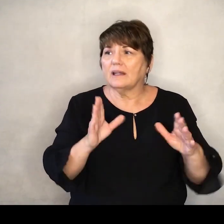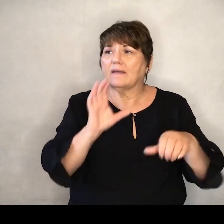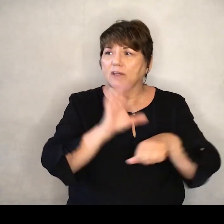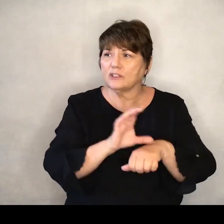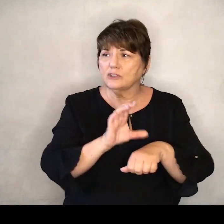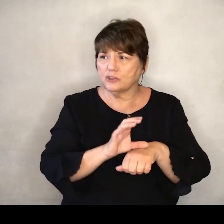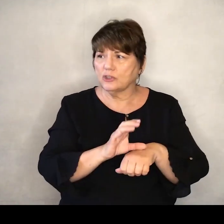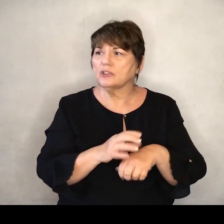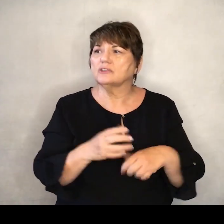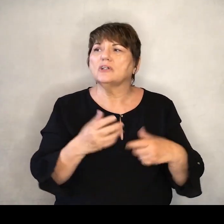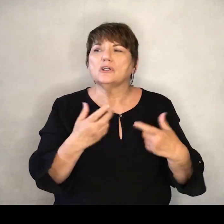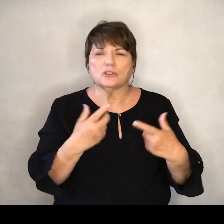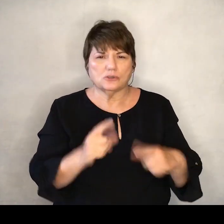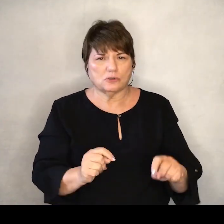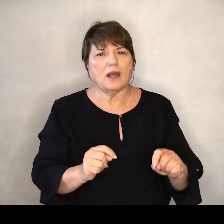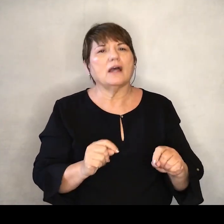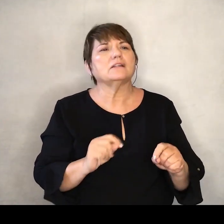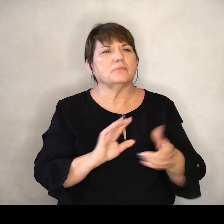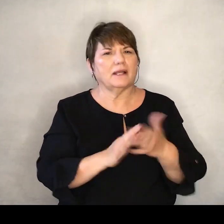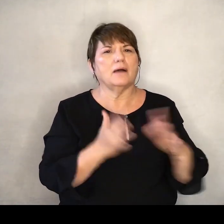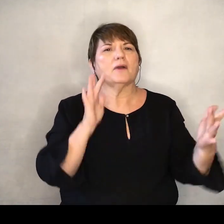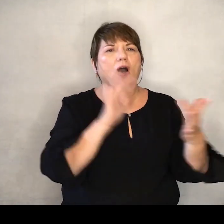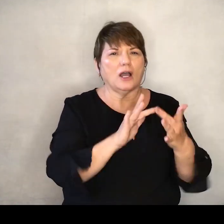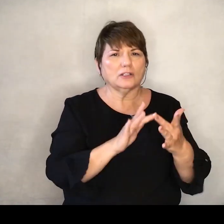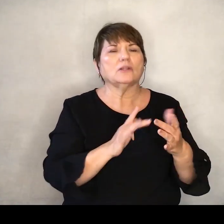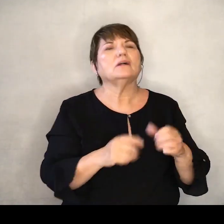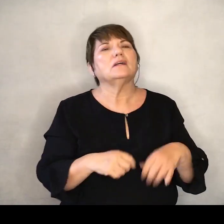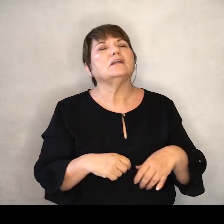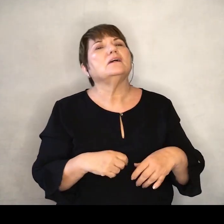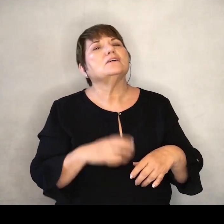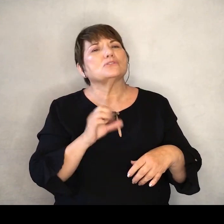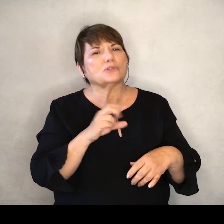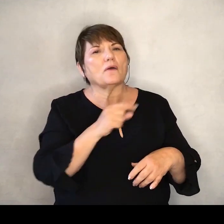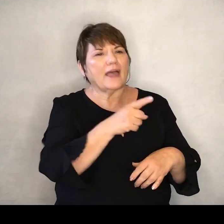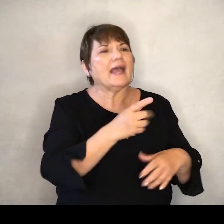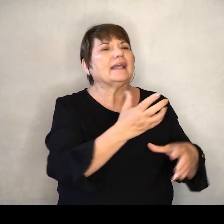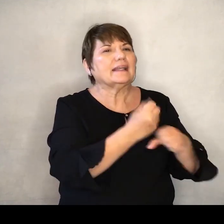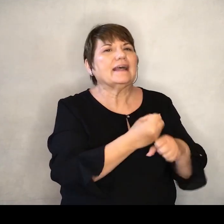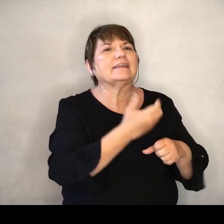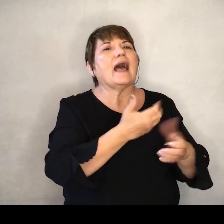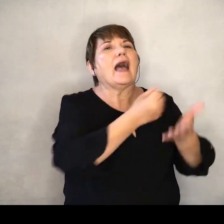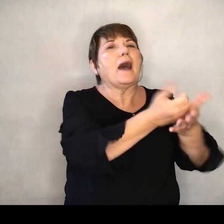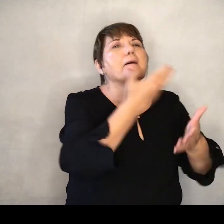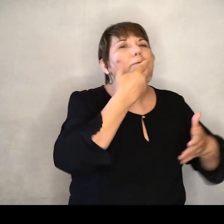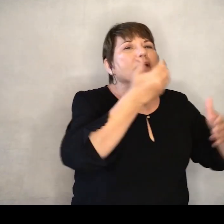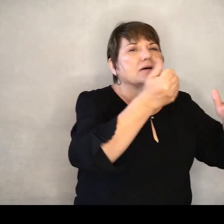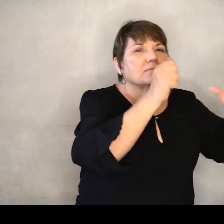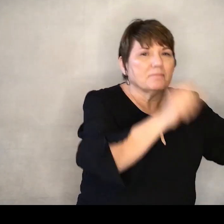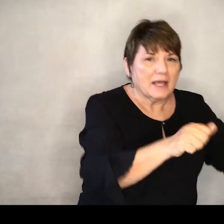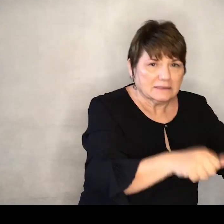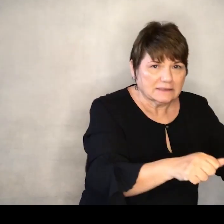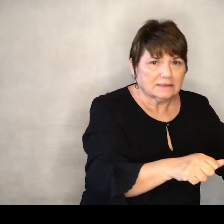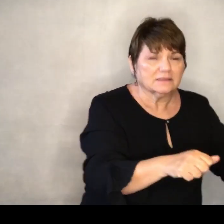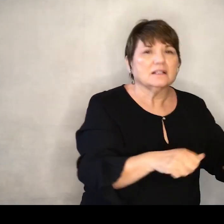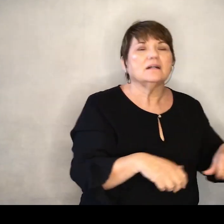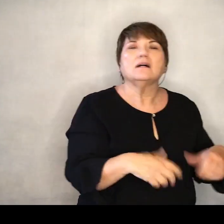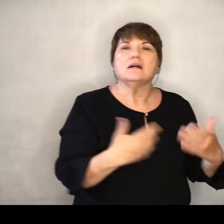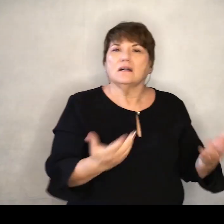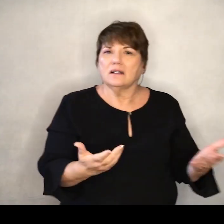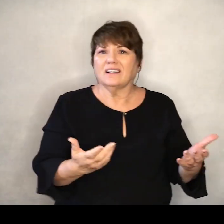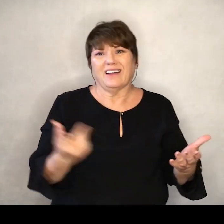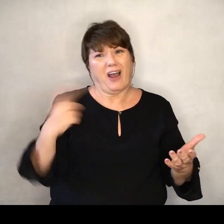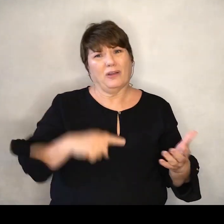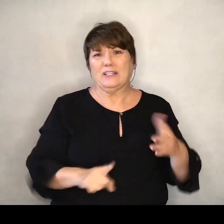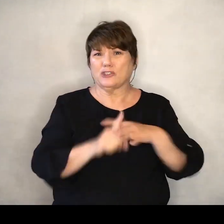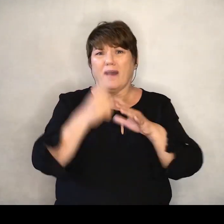into a place Of trying to be The point of contact To be helpful towards you So that you can get the best help possible And if you're just here to grab money Probably not